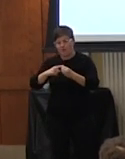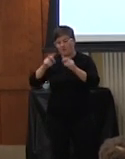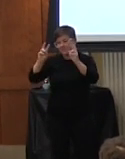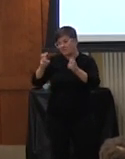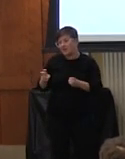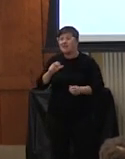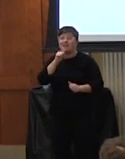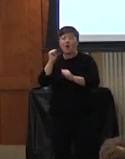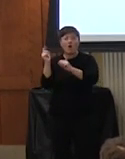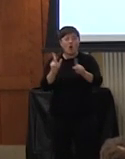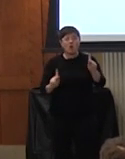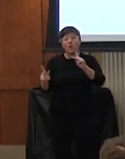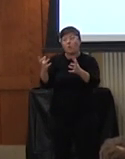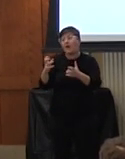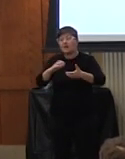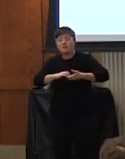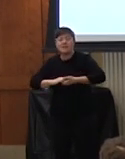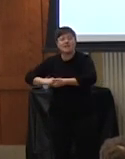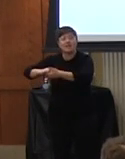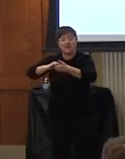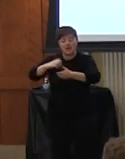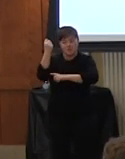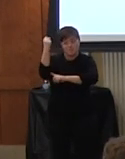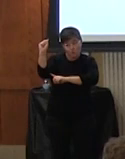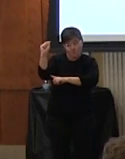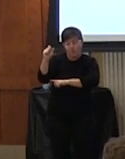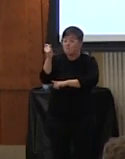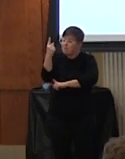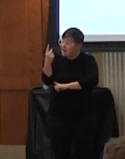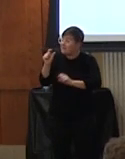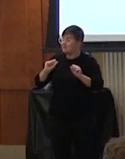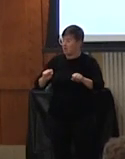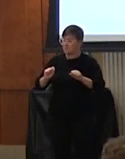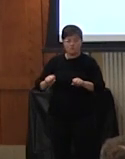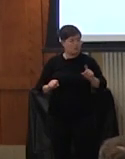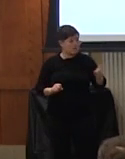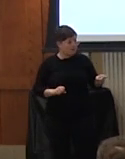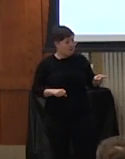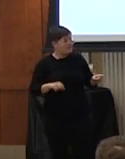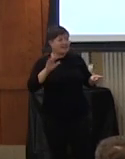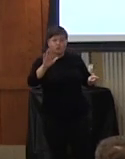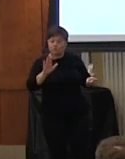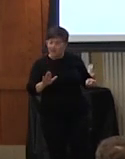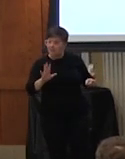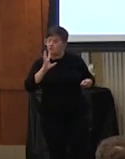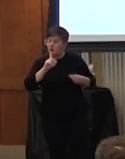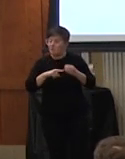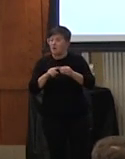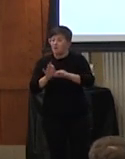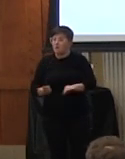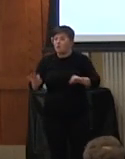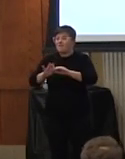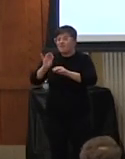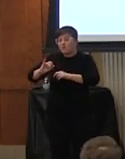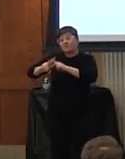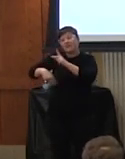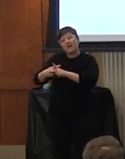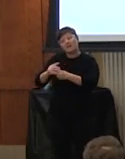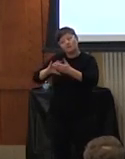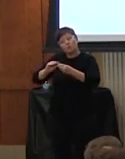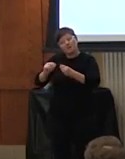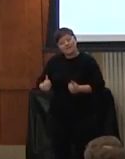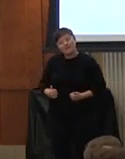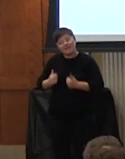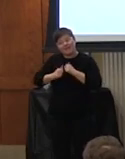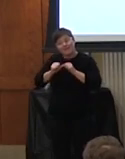because not everybody wants to be part of a collective movement but it is possible that's a great thing about the importance of keeping those sorts of stories alive stories